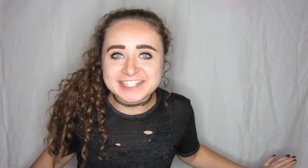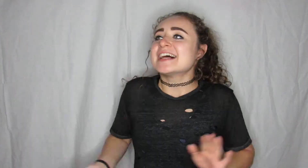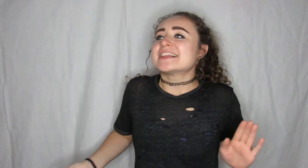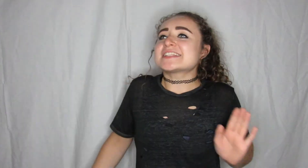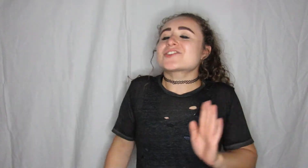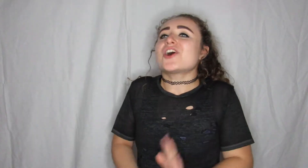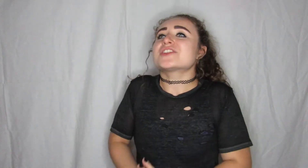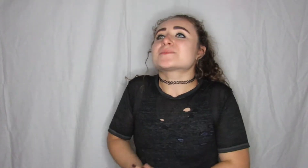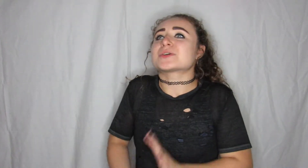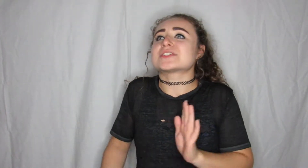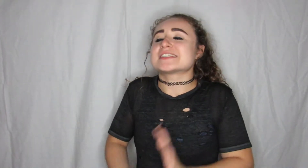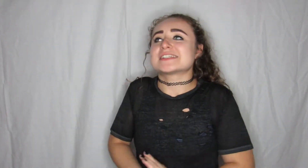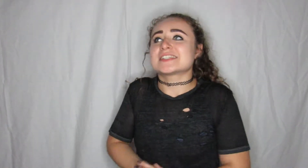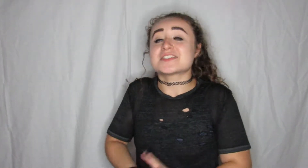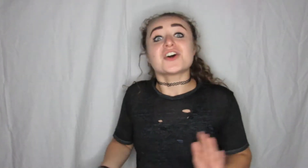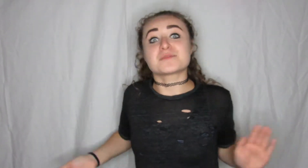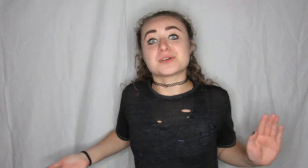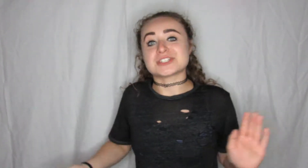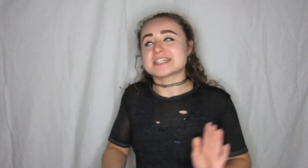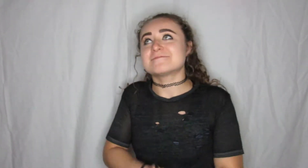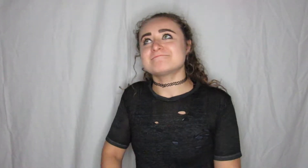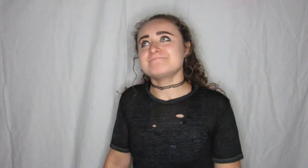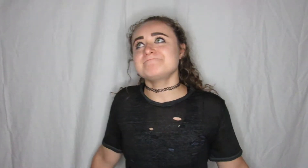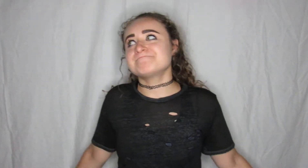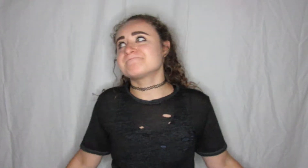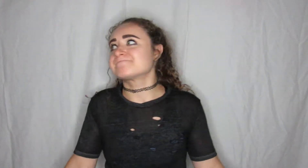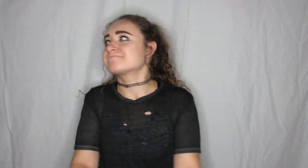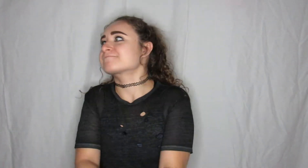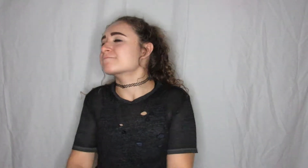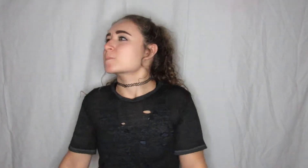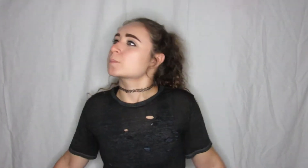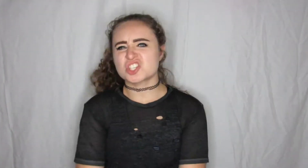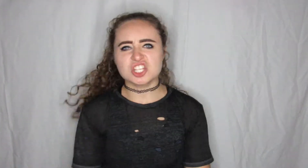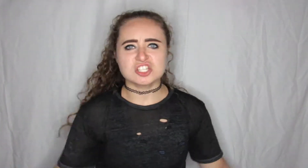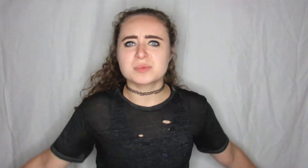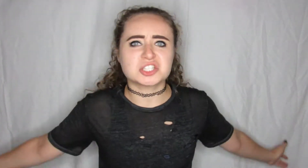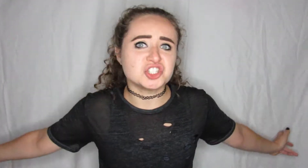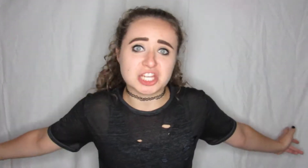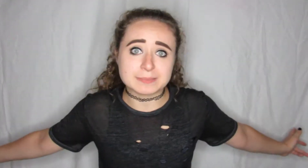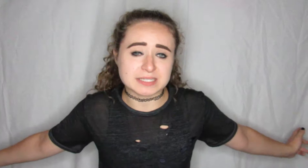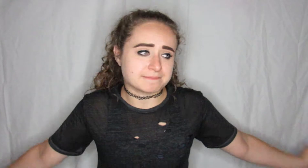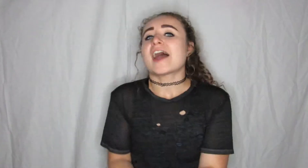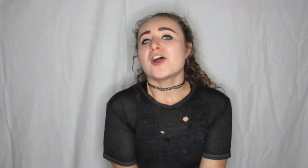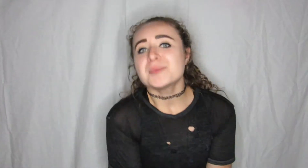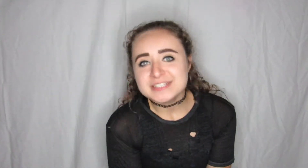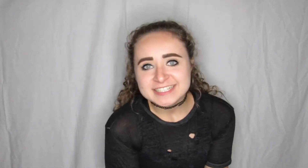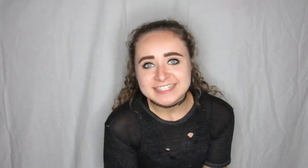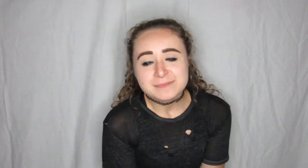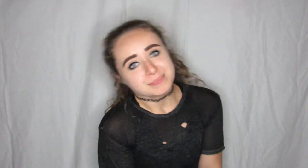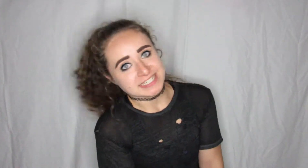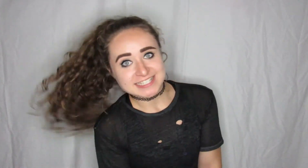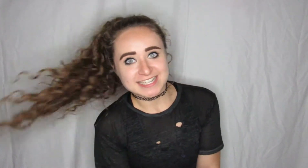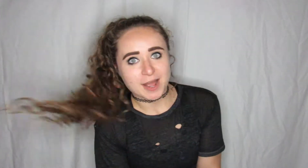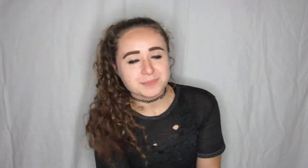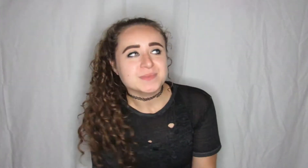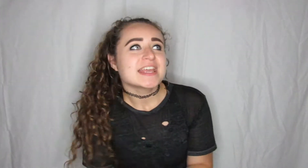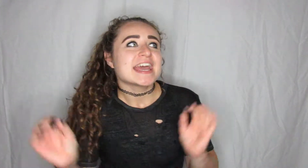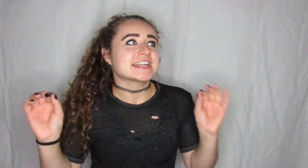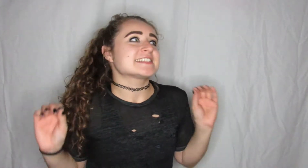let's call this person this other person let's call this other person Jamie I opened Pete's snap and it